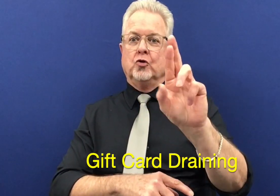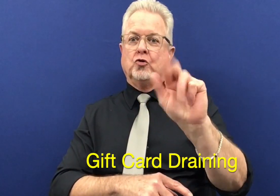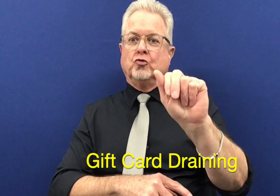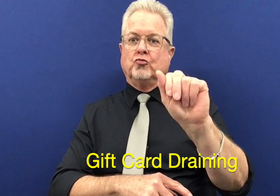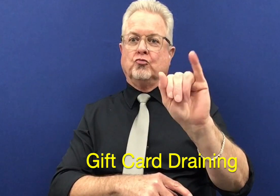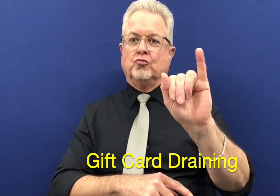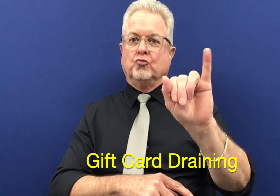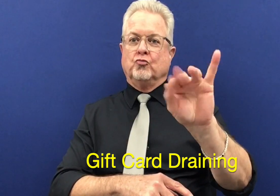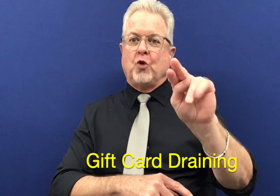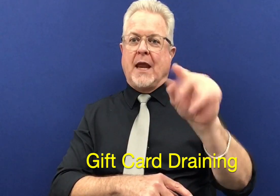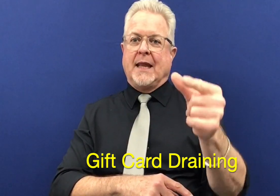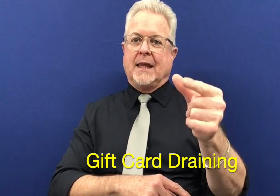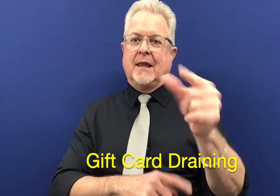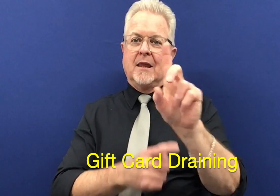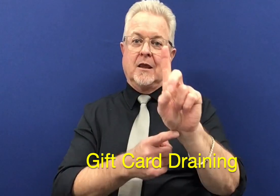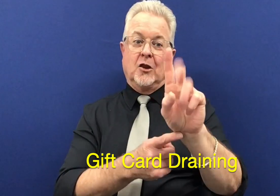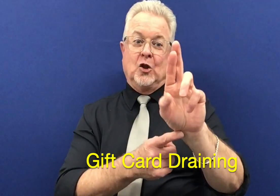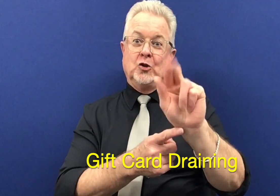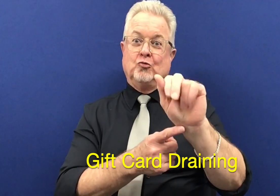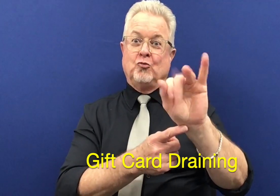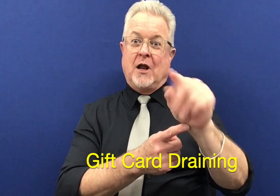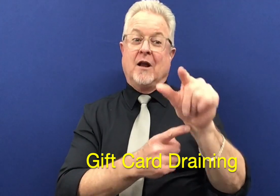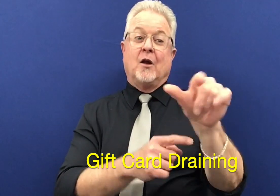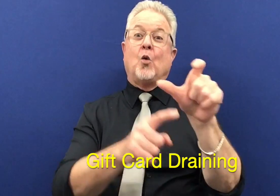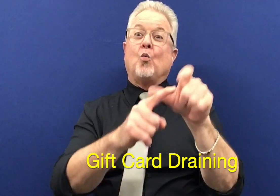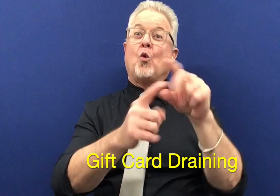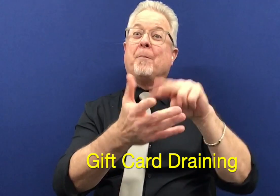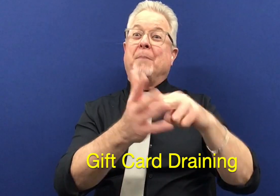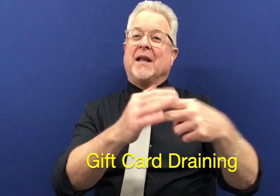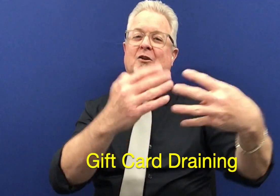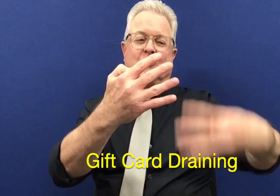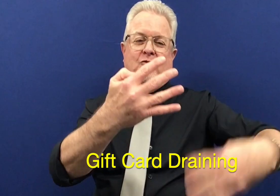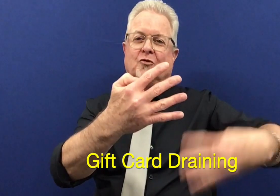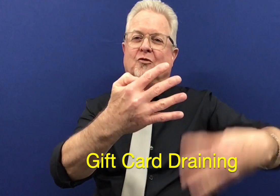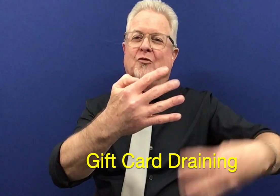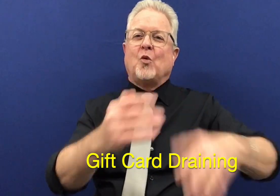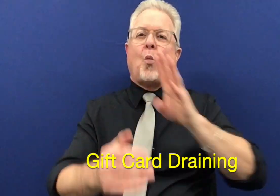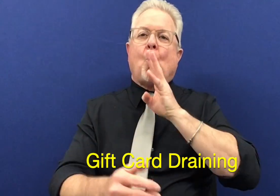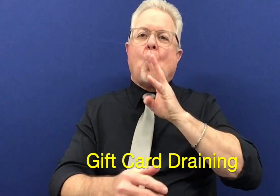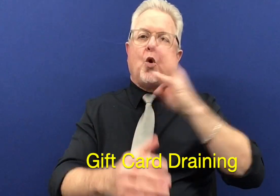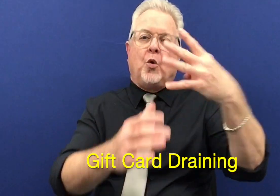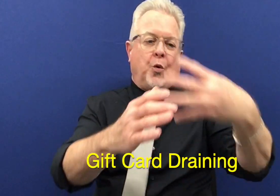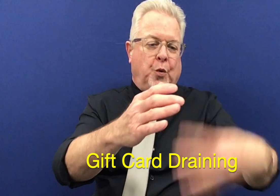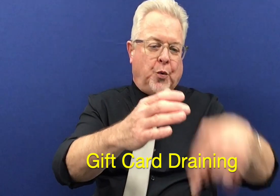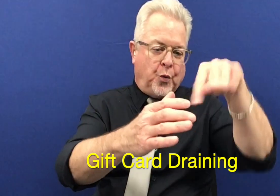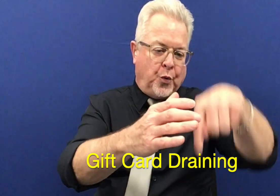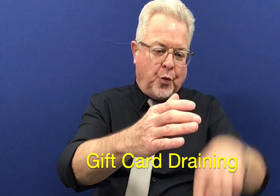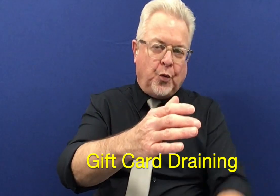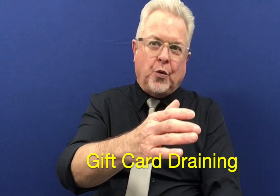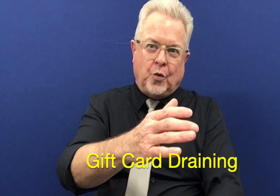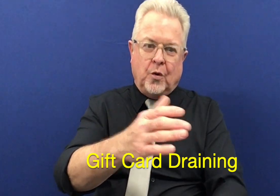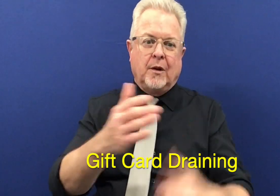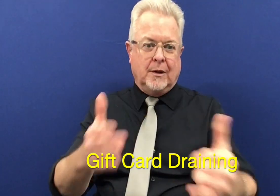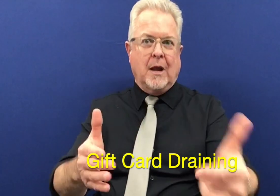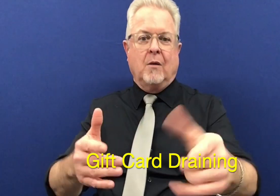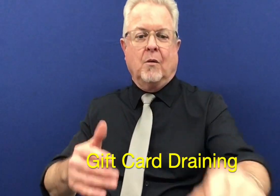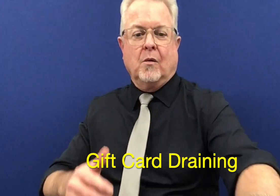gift card draining and what that word means is they actually take the money